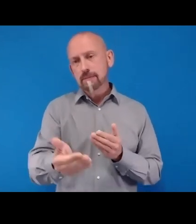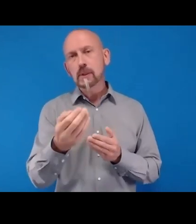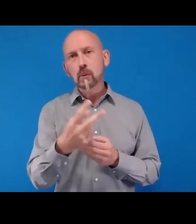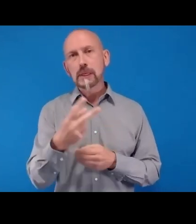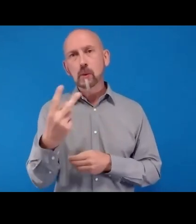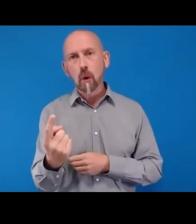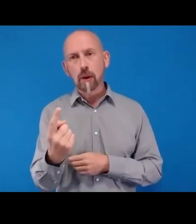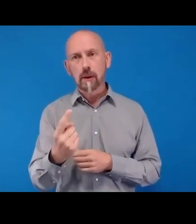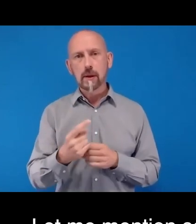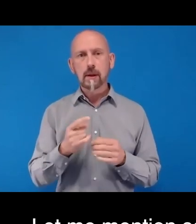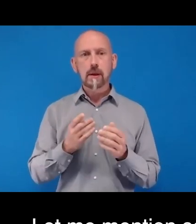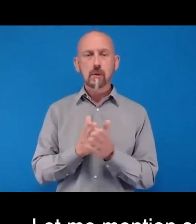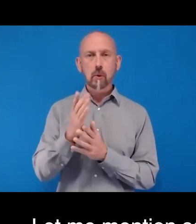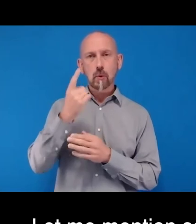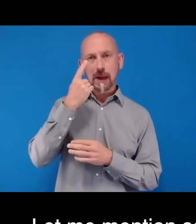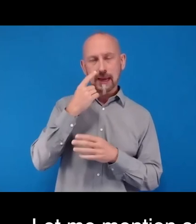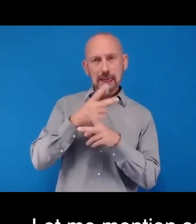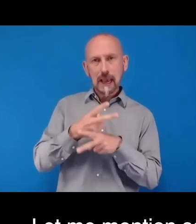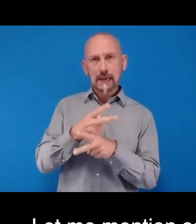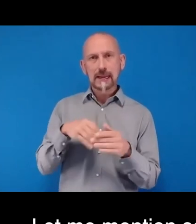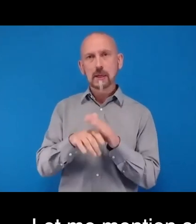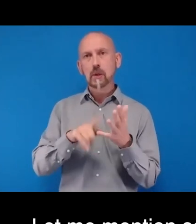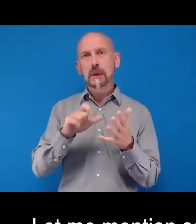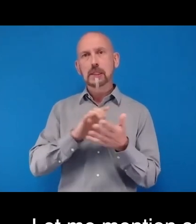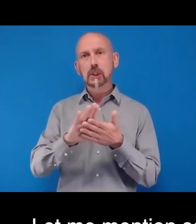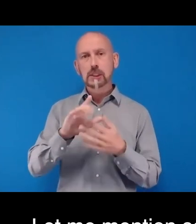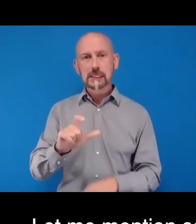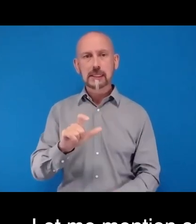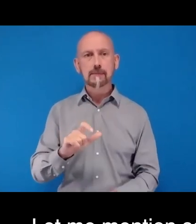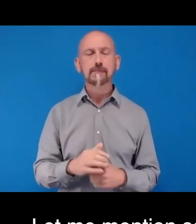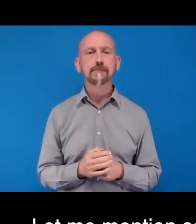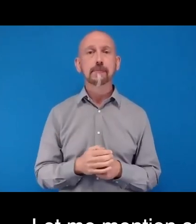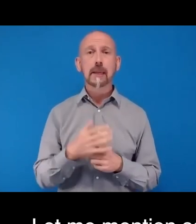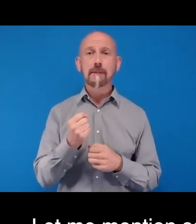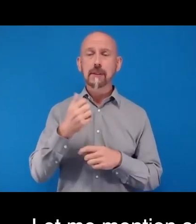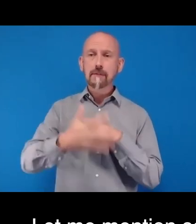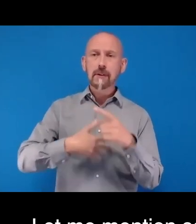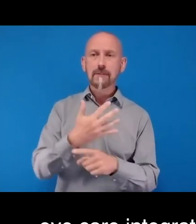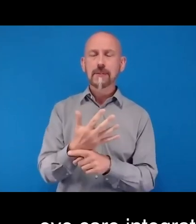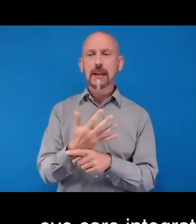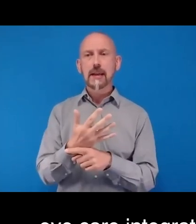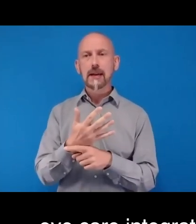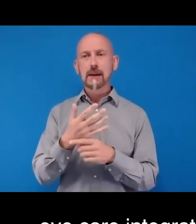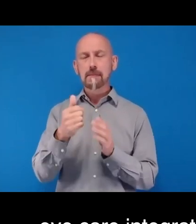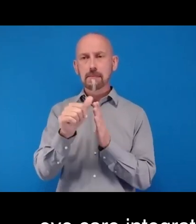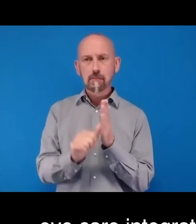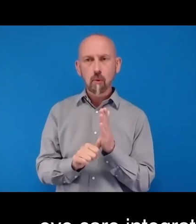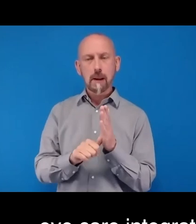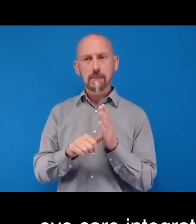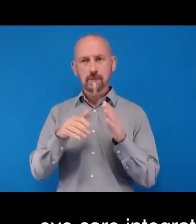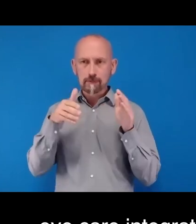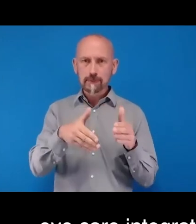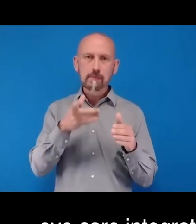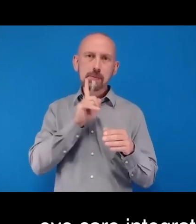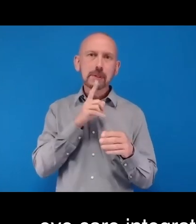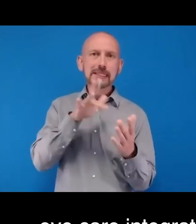UHC. The development of five years integrated people-centered eye care plans with package